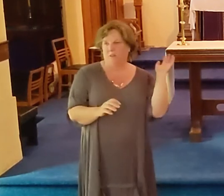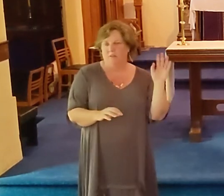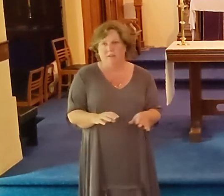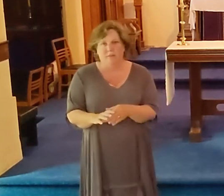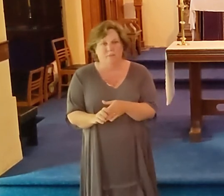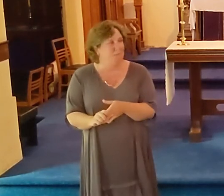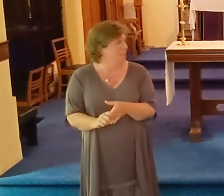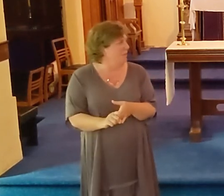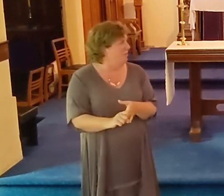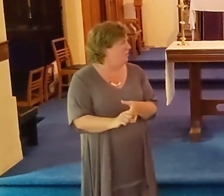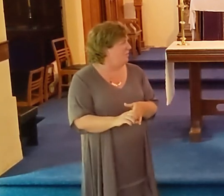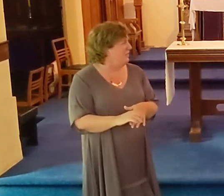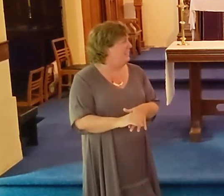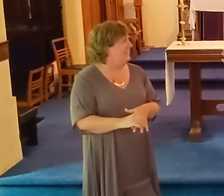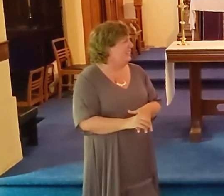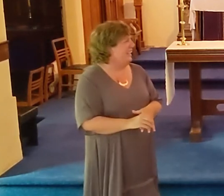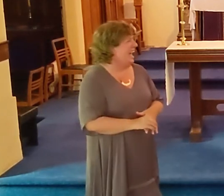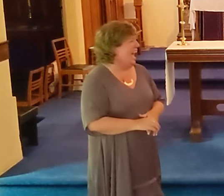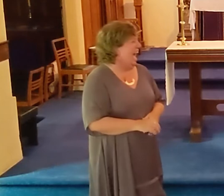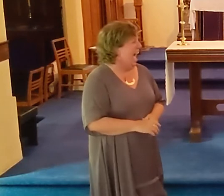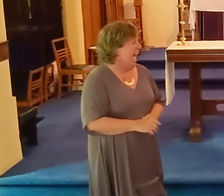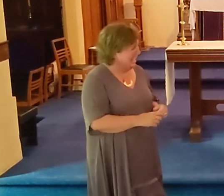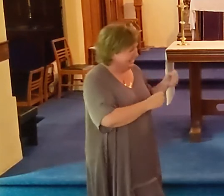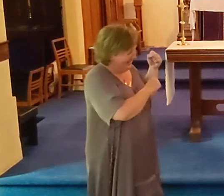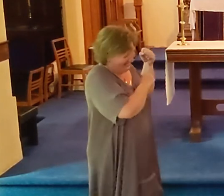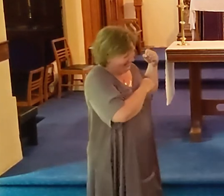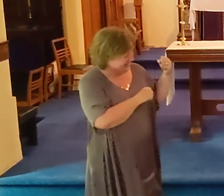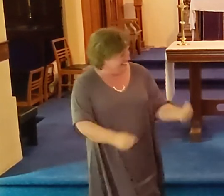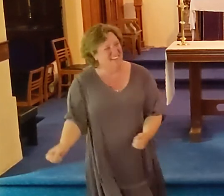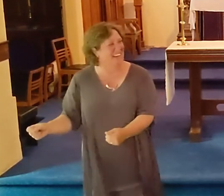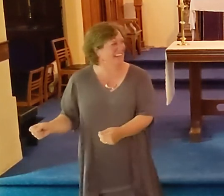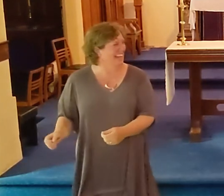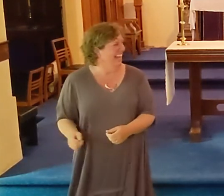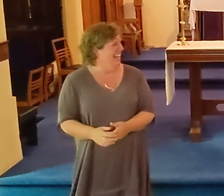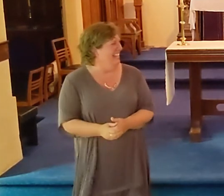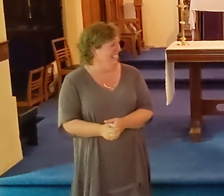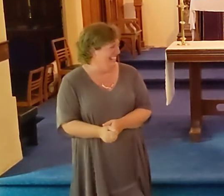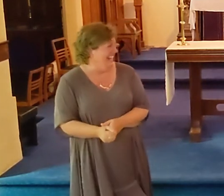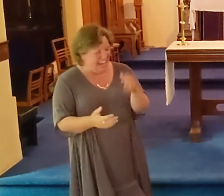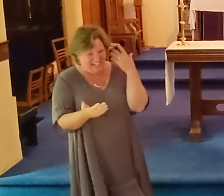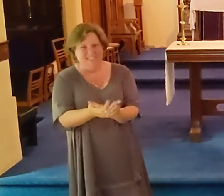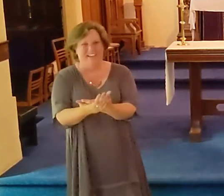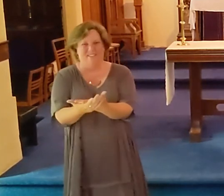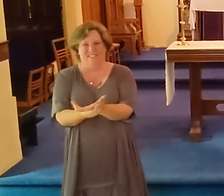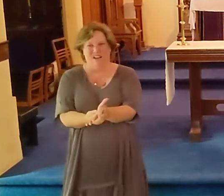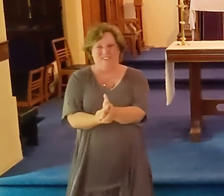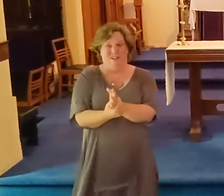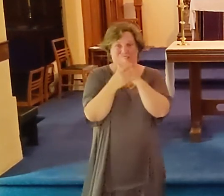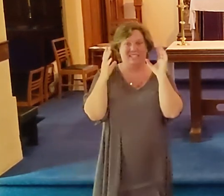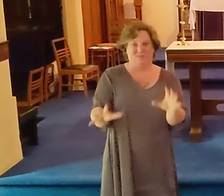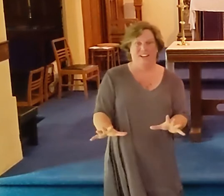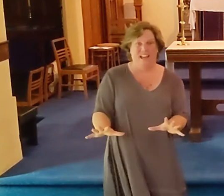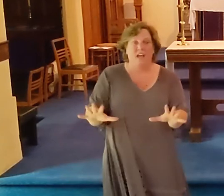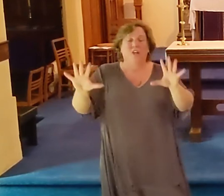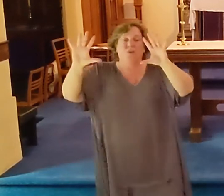proud of their coffee. Basically straight off the plane, jet-lagged, you know, so badly, yeah. Hit us up with Melbourne